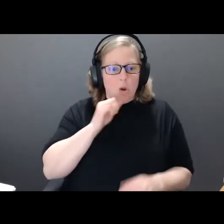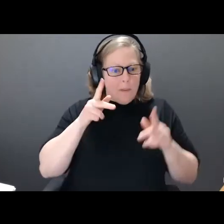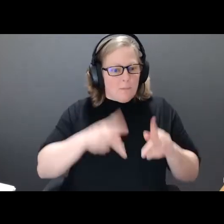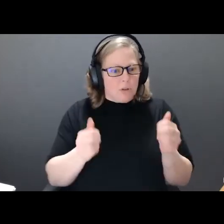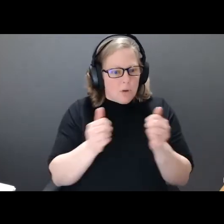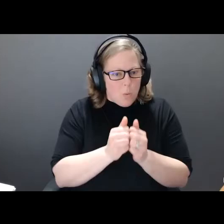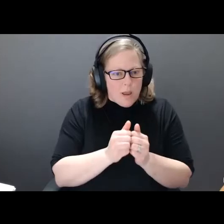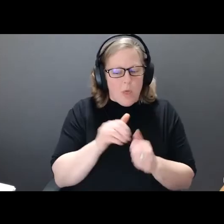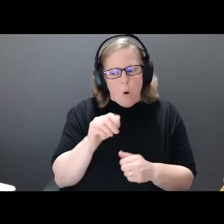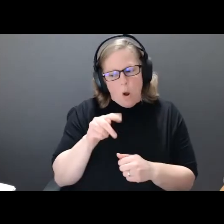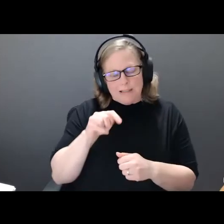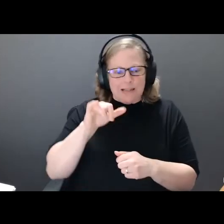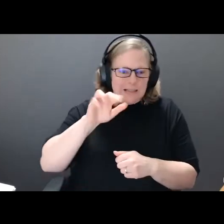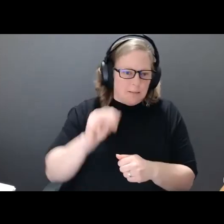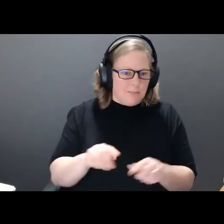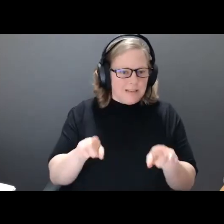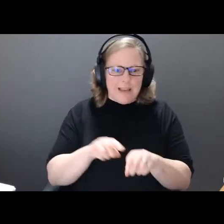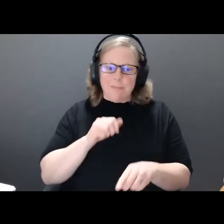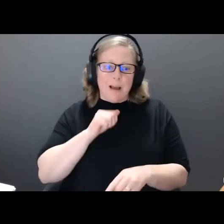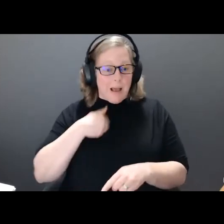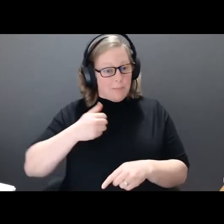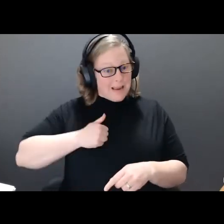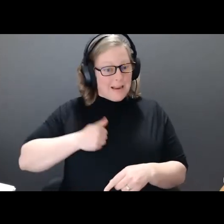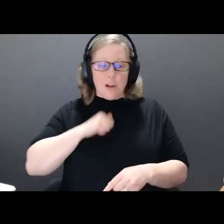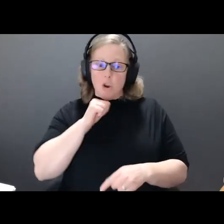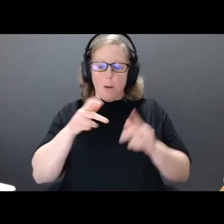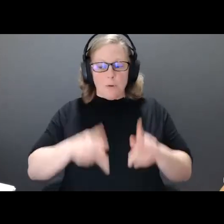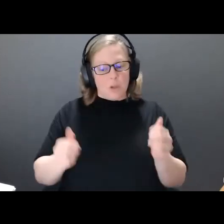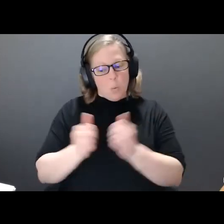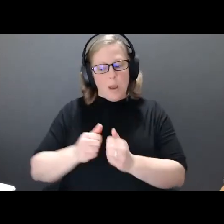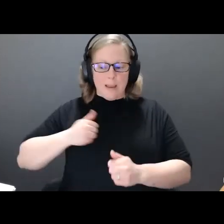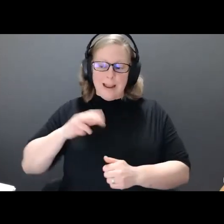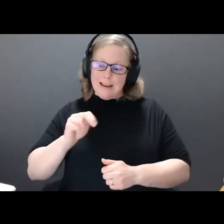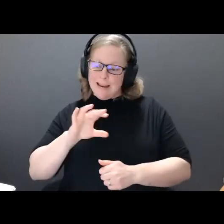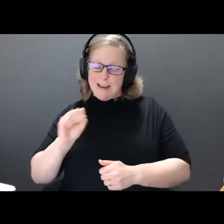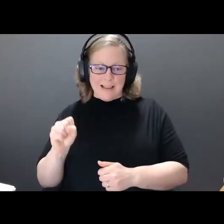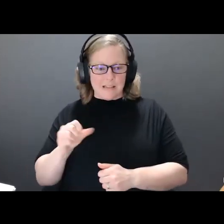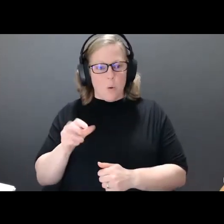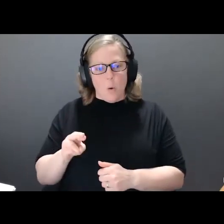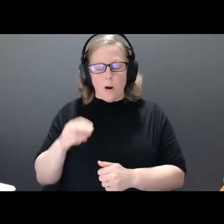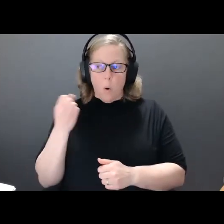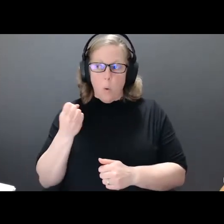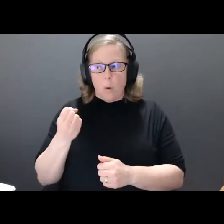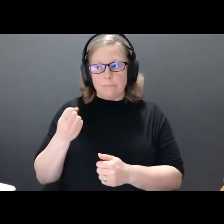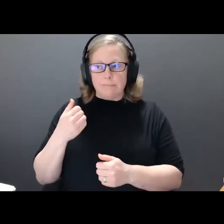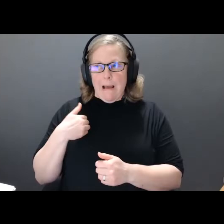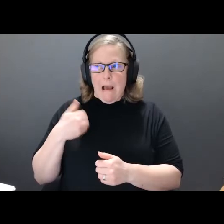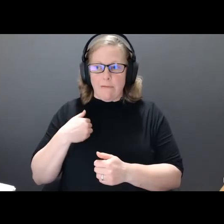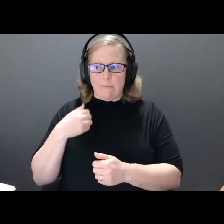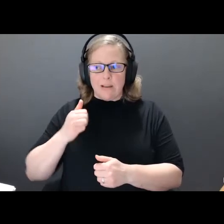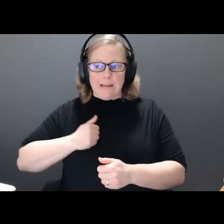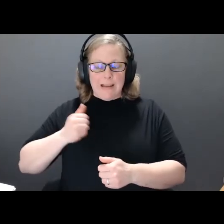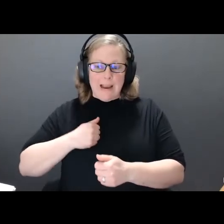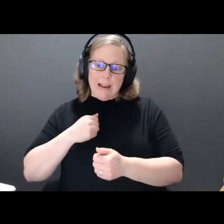a person with Canadian-ness. A person having been labeled as holding a Canadian passport. Differently American.